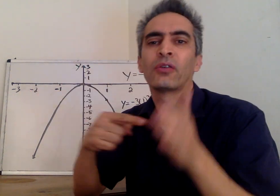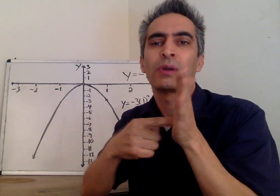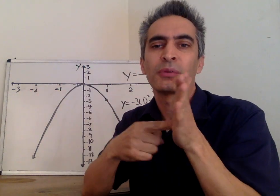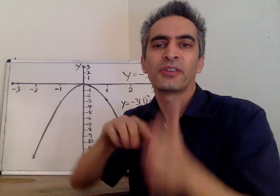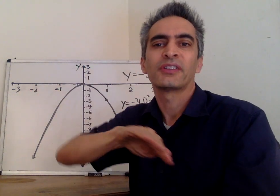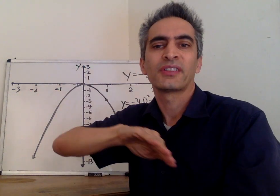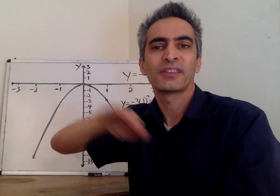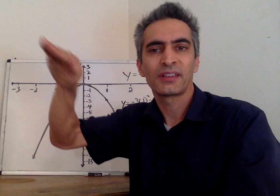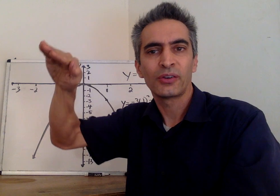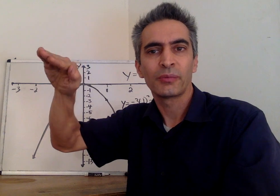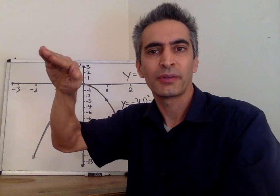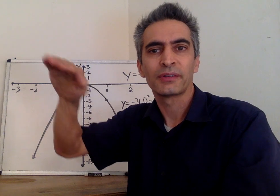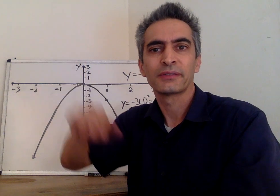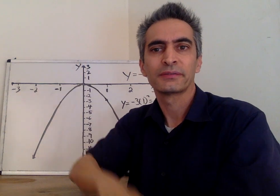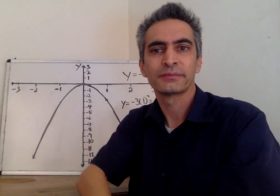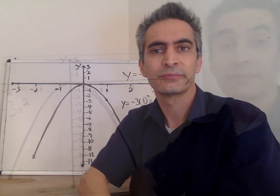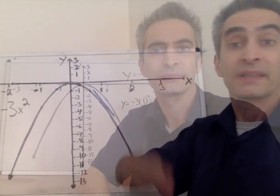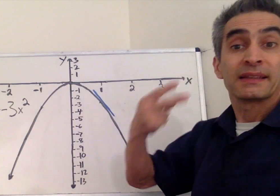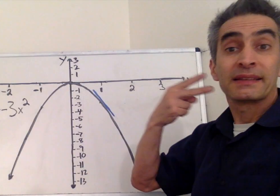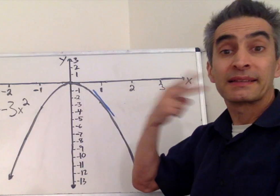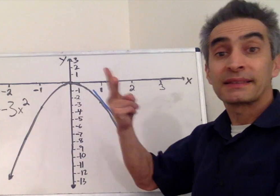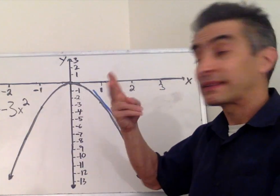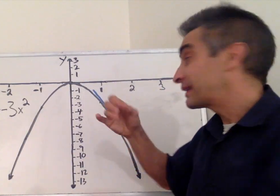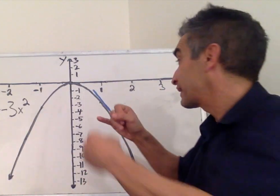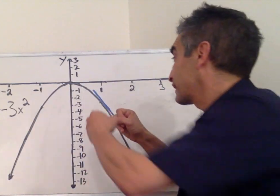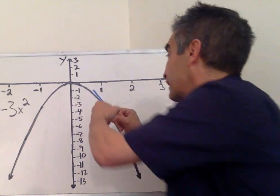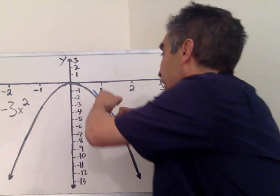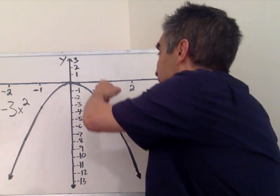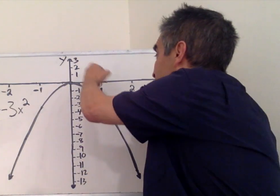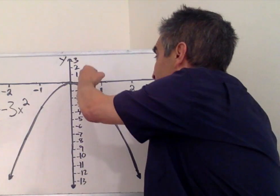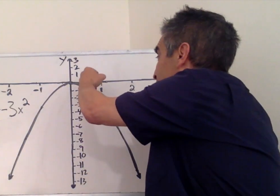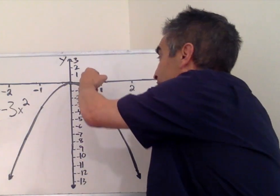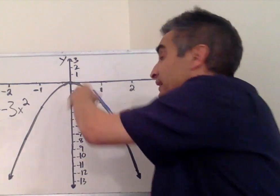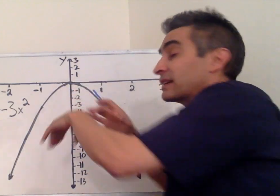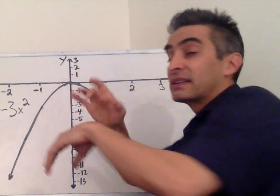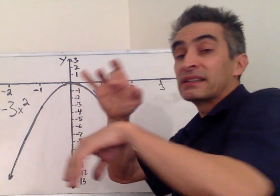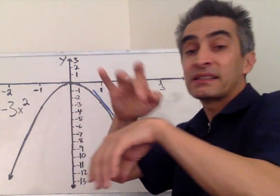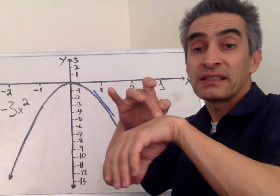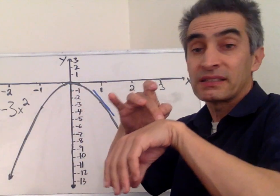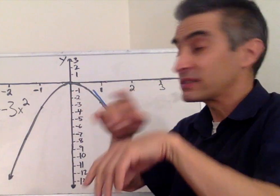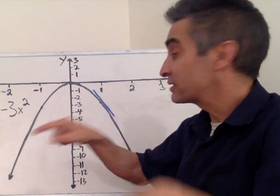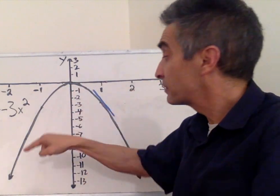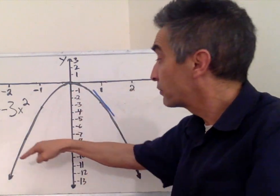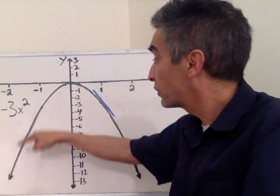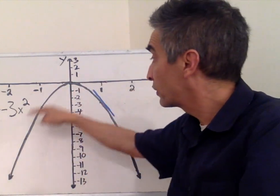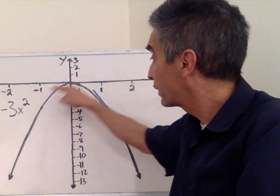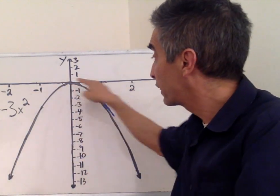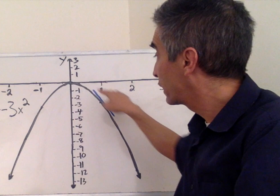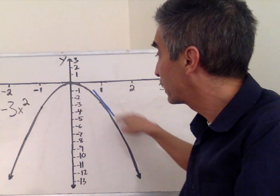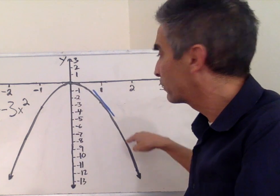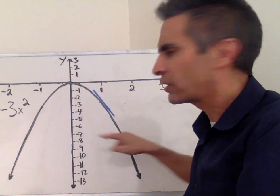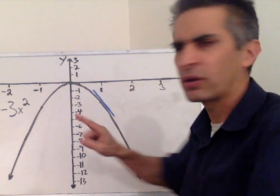Because it shows the slope. You can see the line here touches the parabola